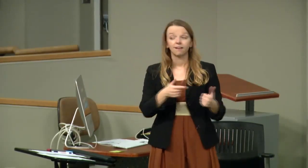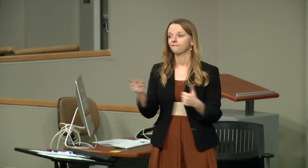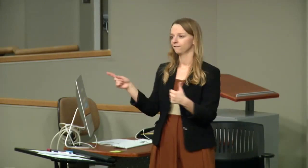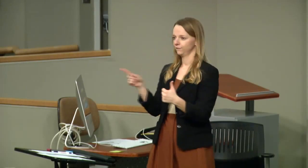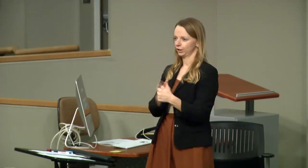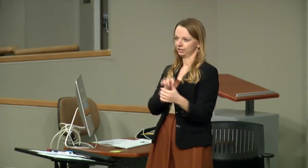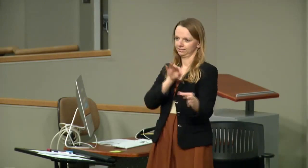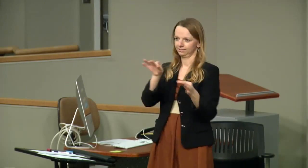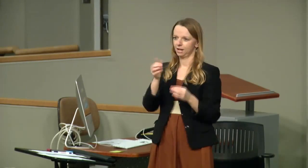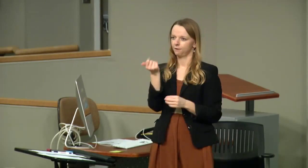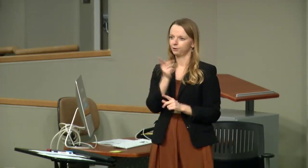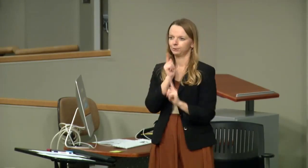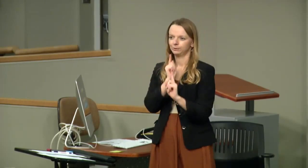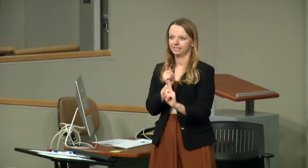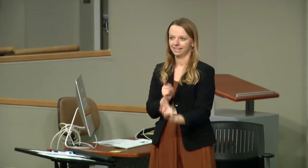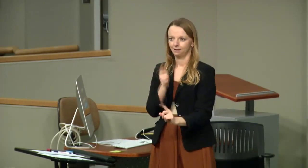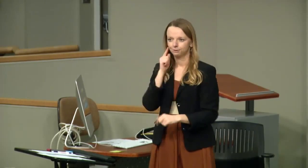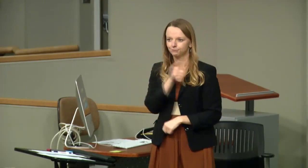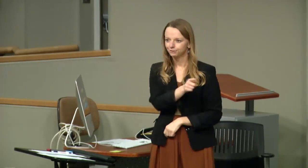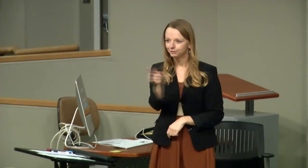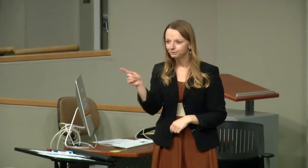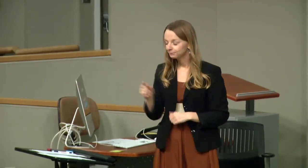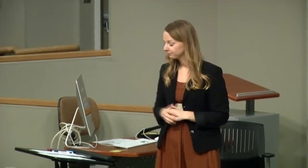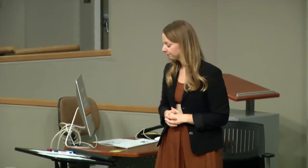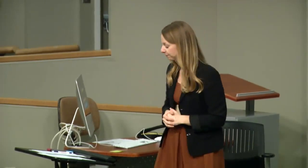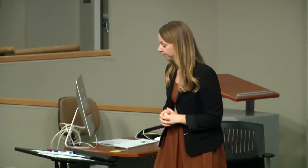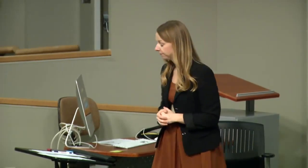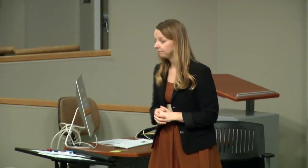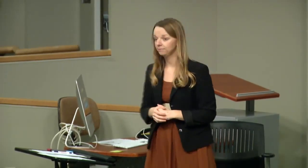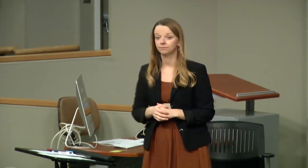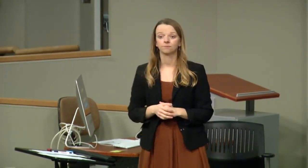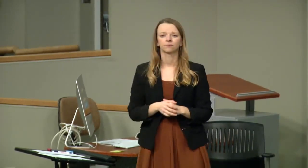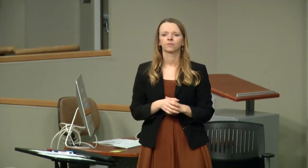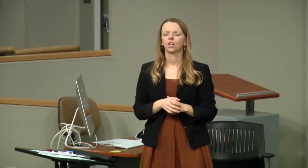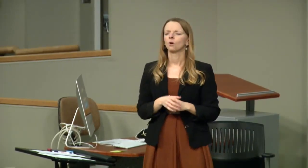I'm going to turn it over to everyone. Before I do that, there are a couple of details and instructions I want to cover.